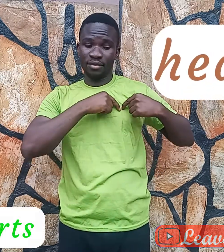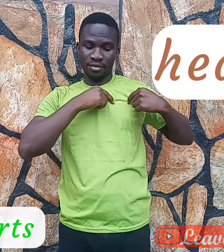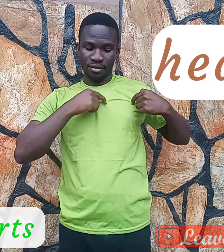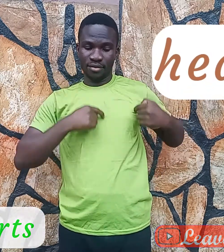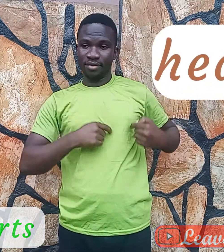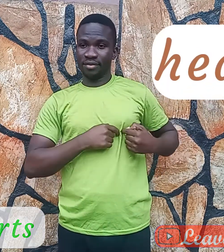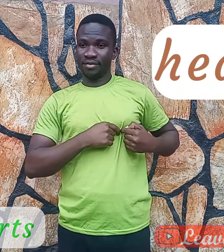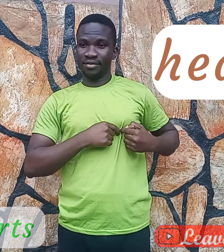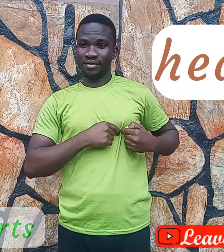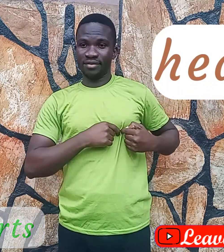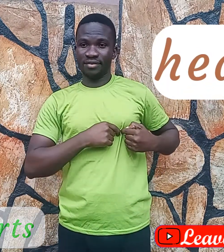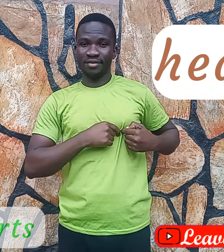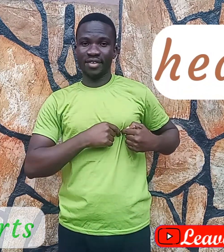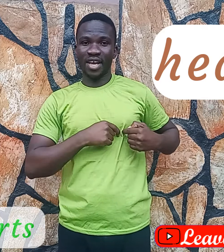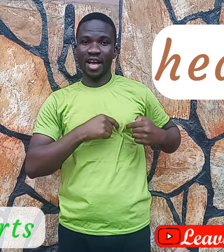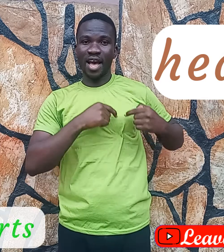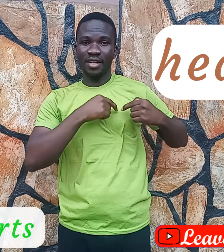Heart. Heart.